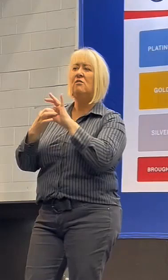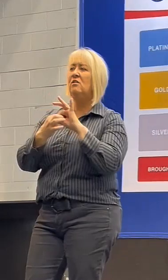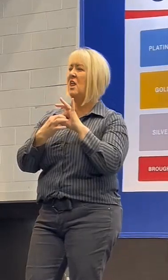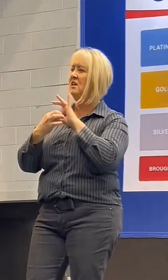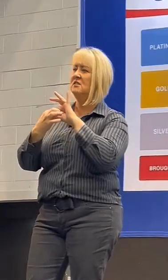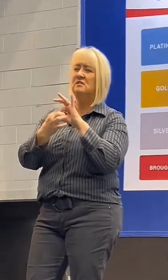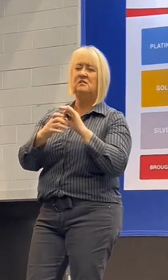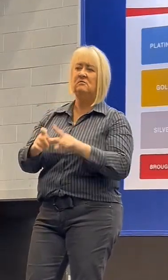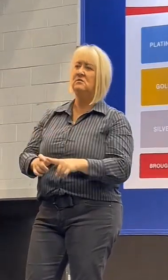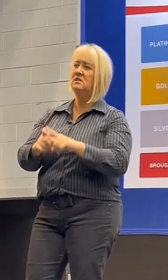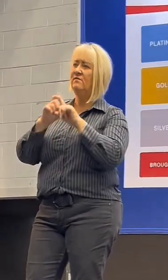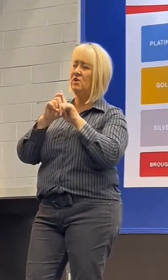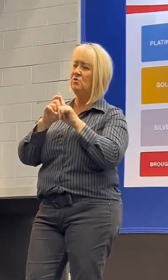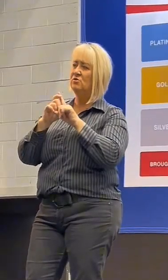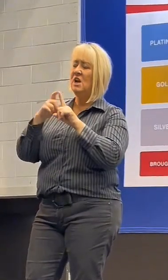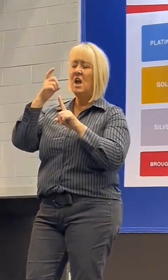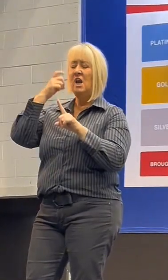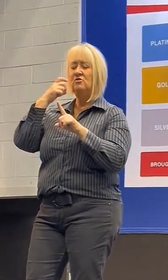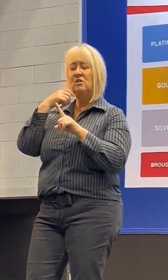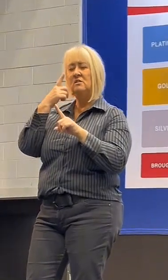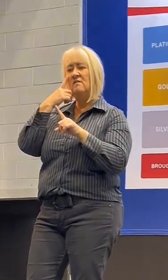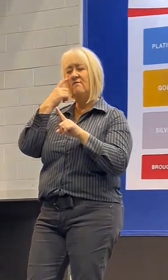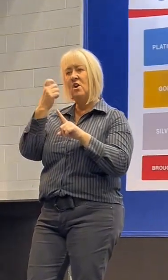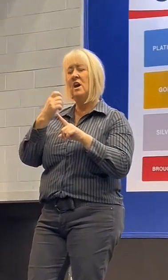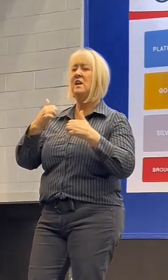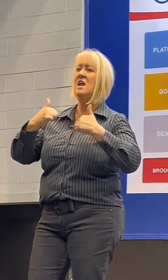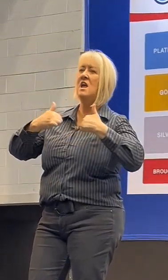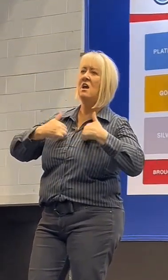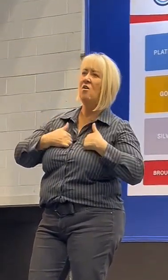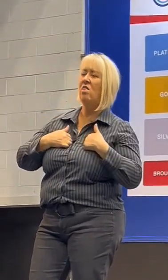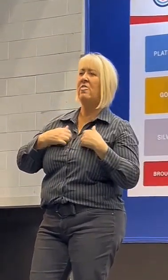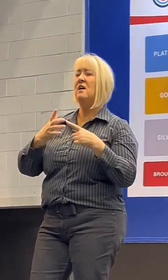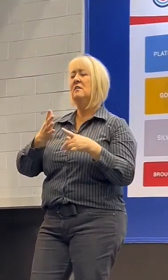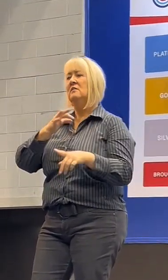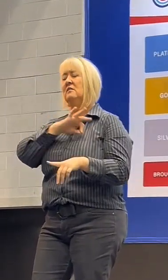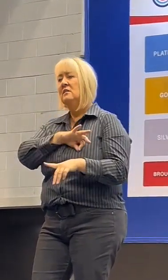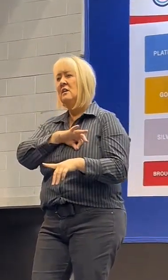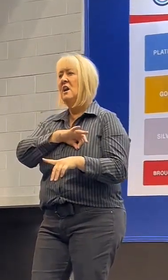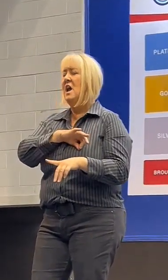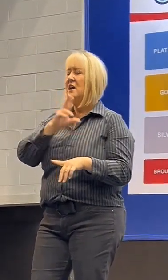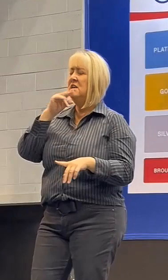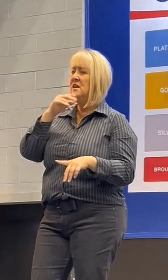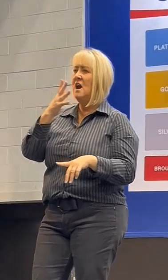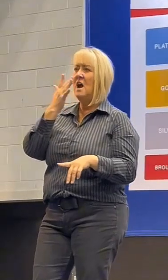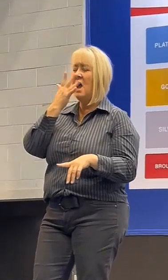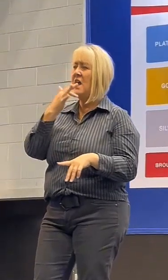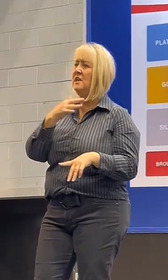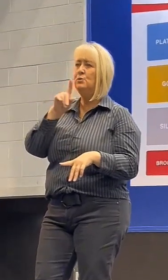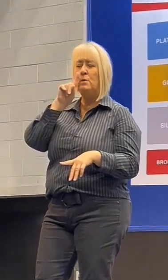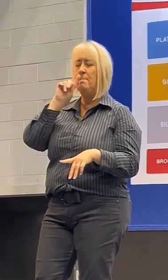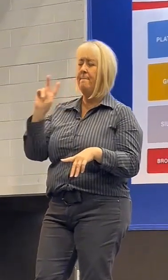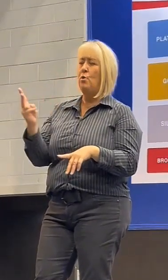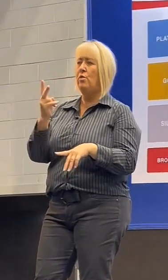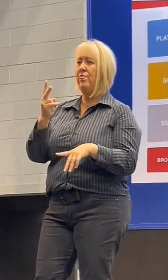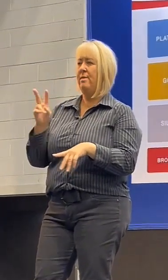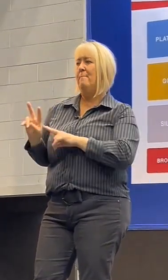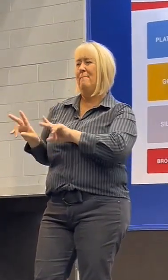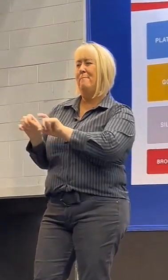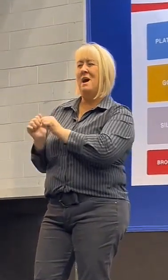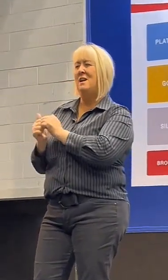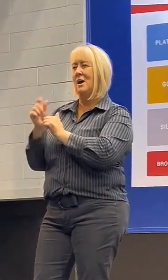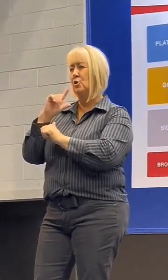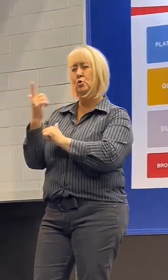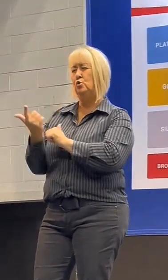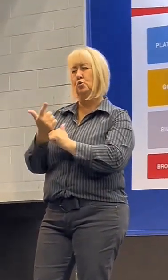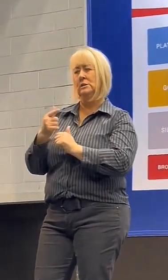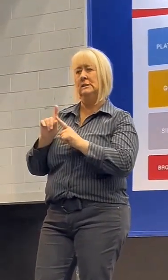and navigating such a health challenge at such a young age was overwhelming for the both of us. The